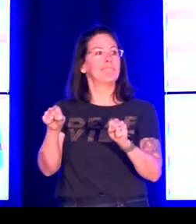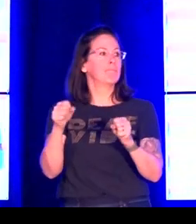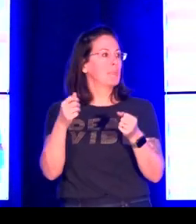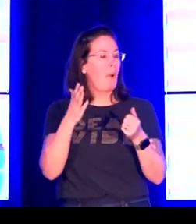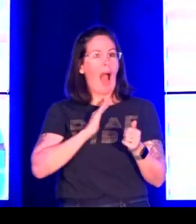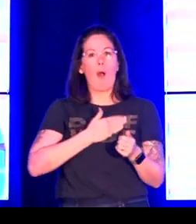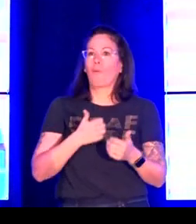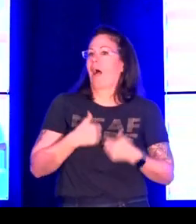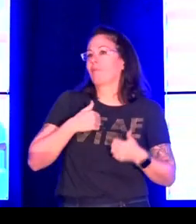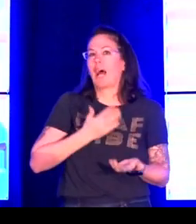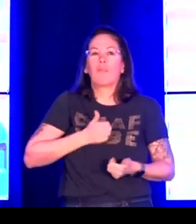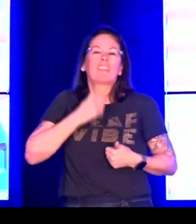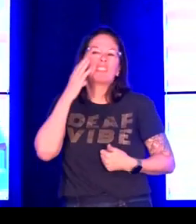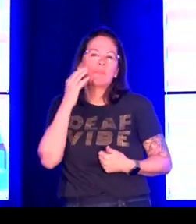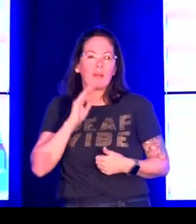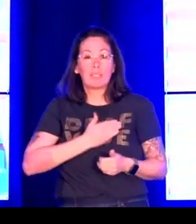who are thinking that as well.